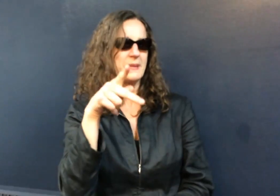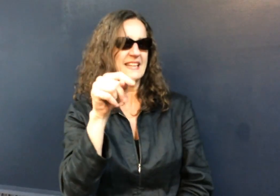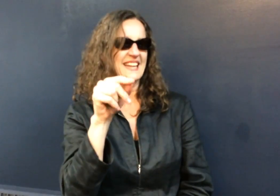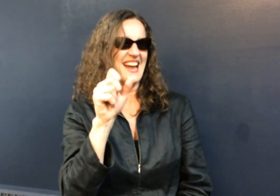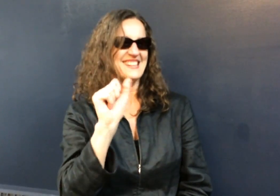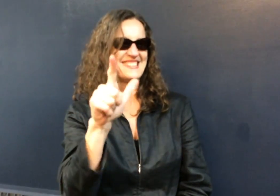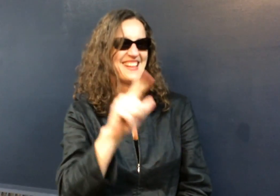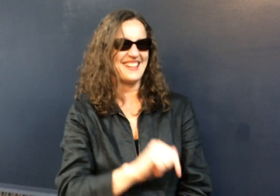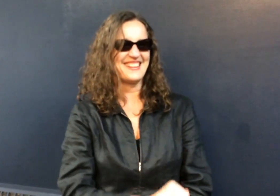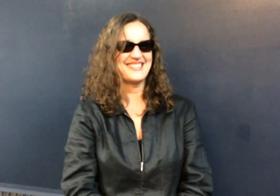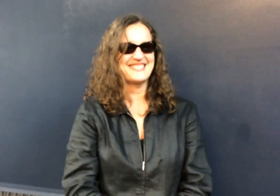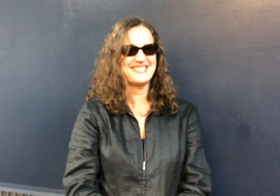sign PT ASL.